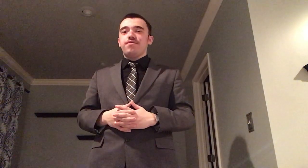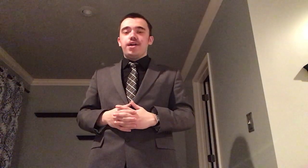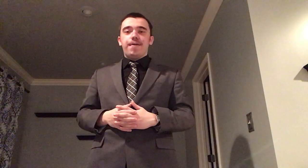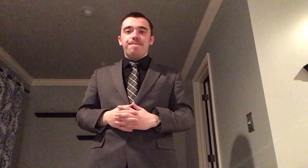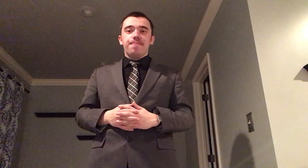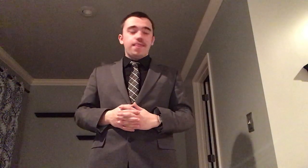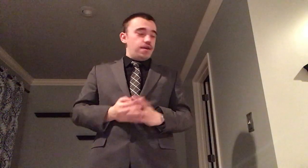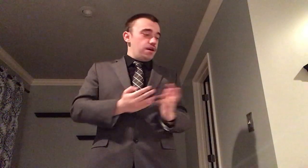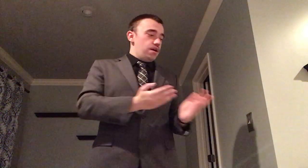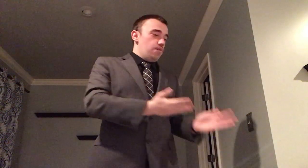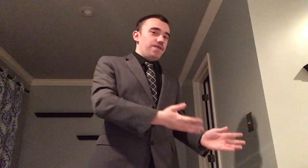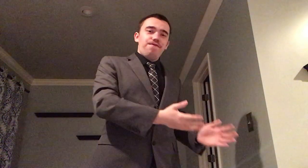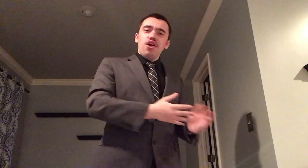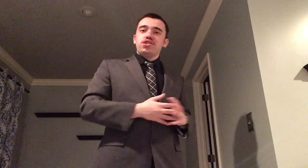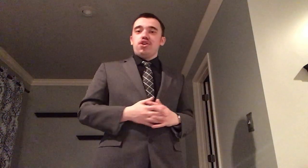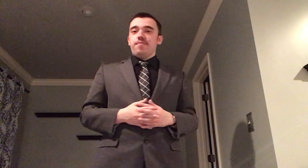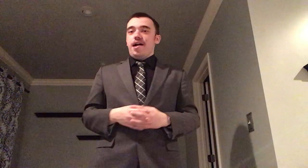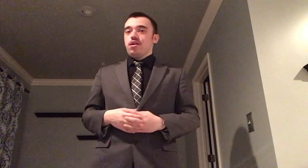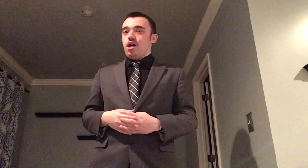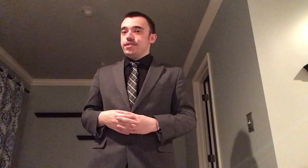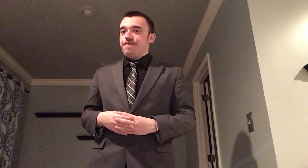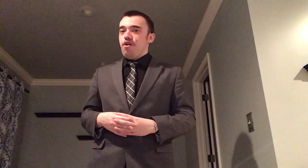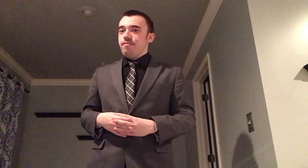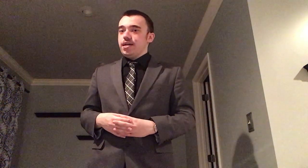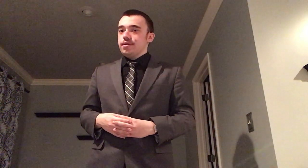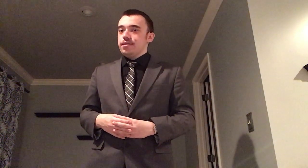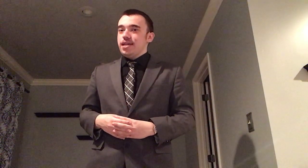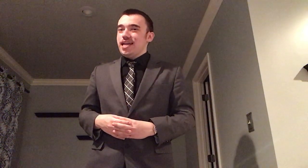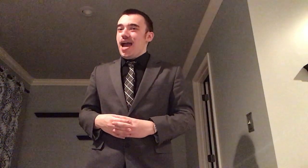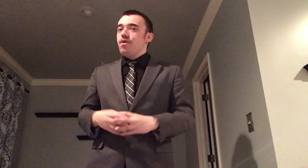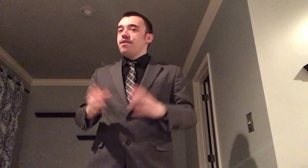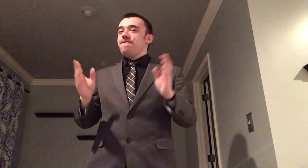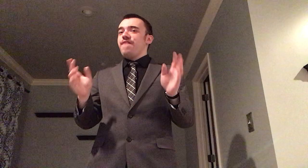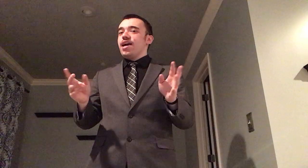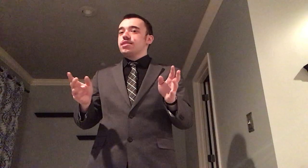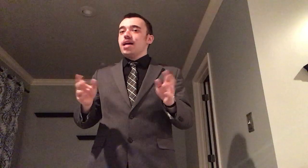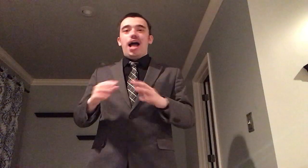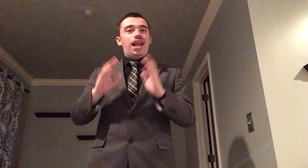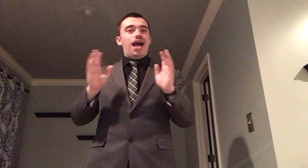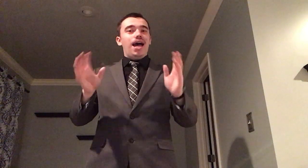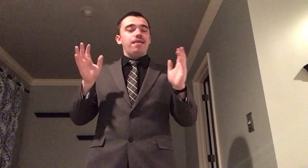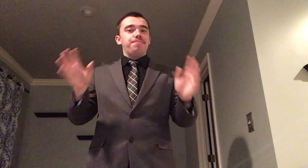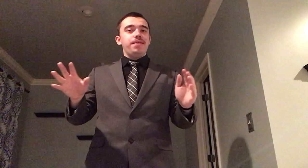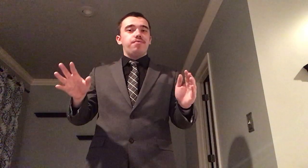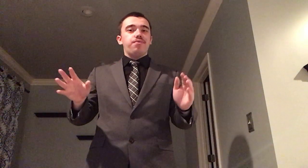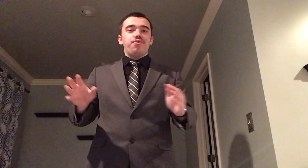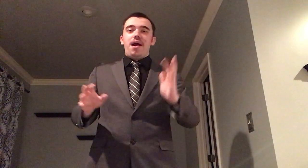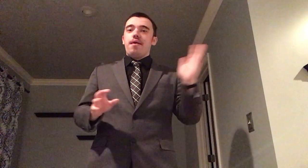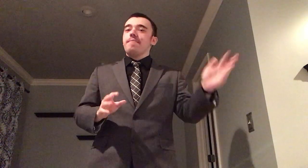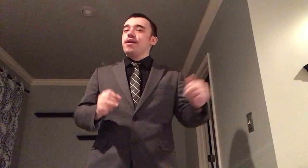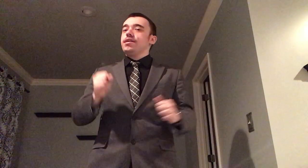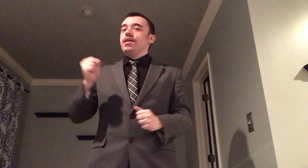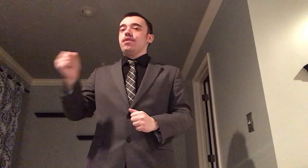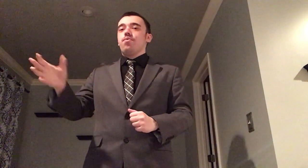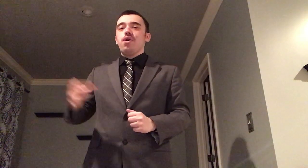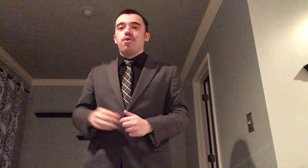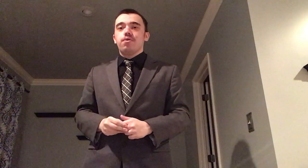today we first learned about glossophobia and how it affects a lot of people throughout America and the world